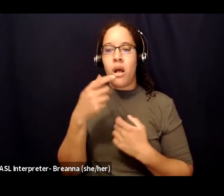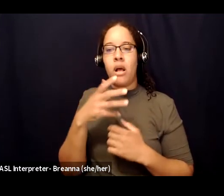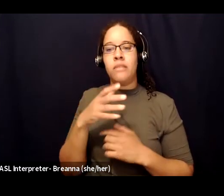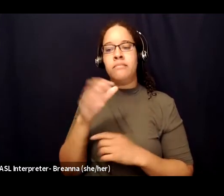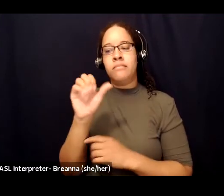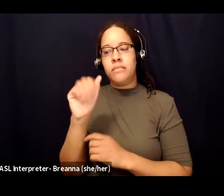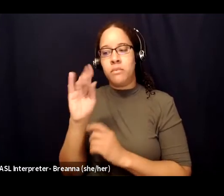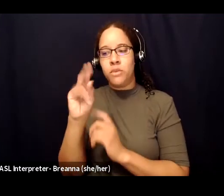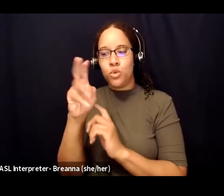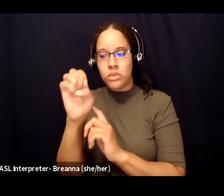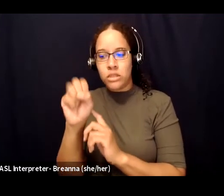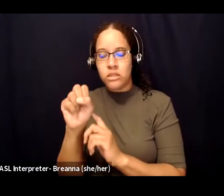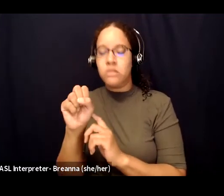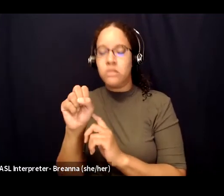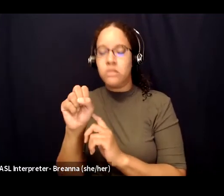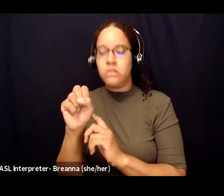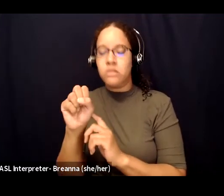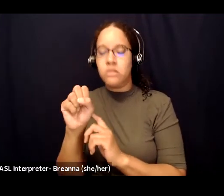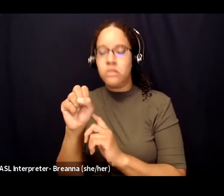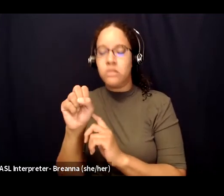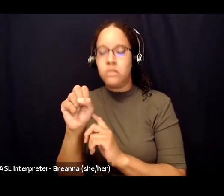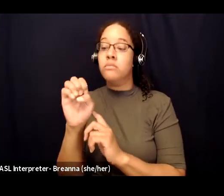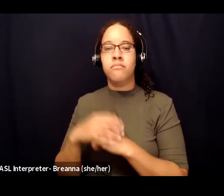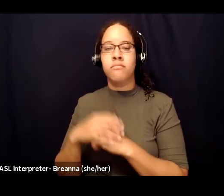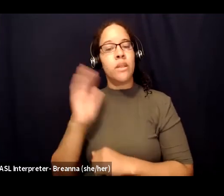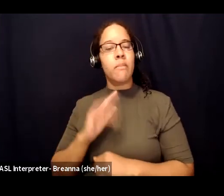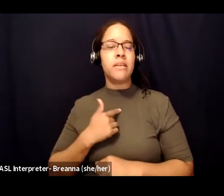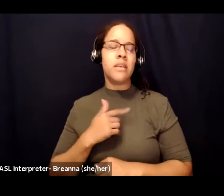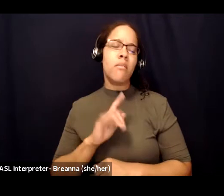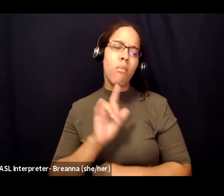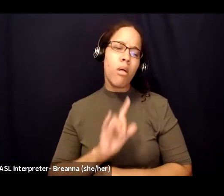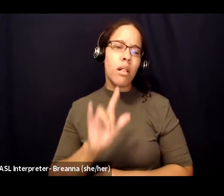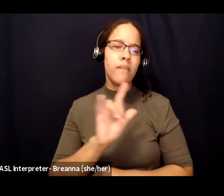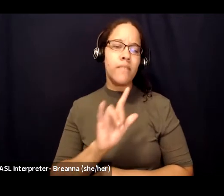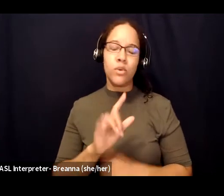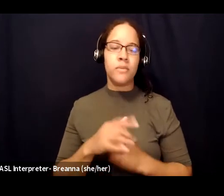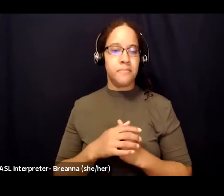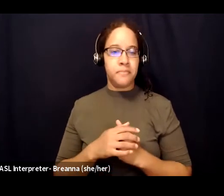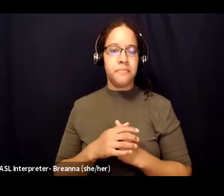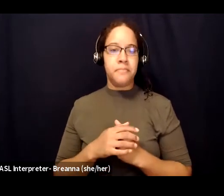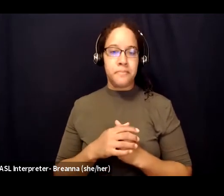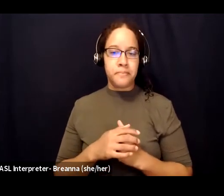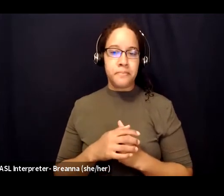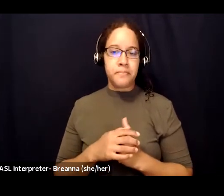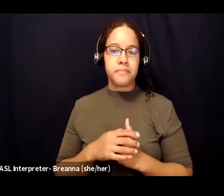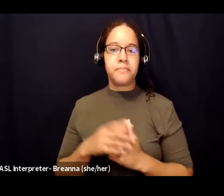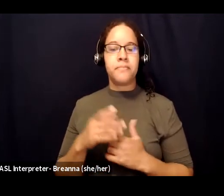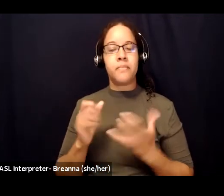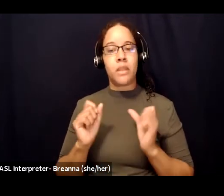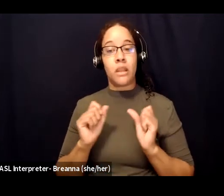relationships with ourselves and the patience and understanding that we extend to ourselves, maybe even impacting our ability to tune